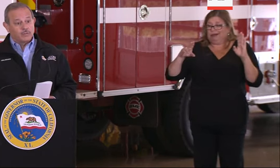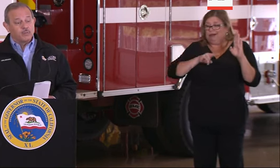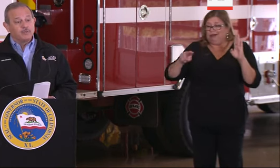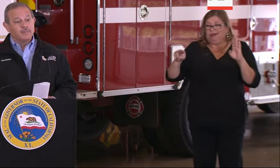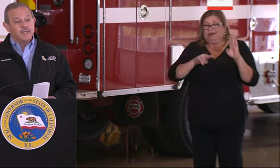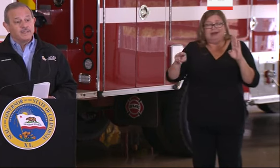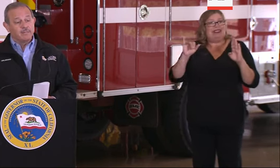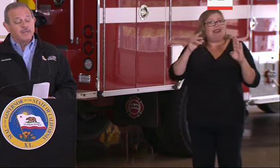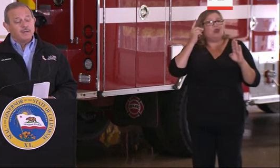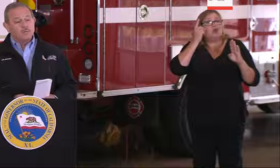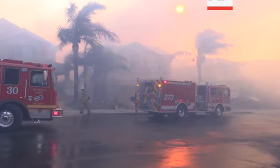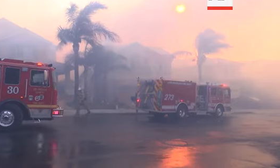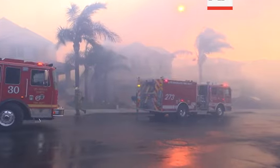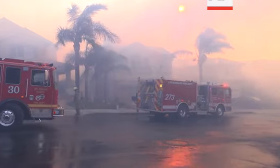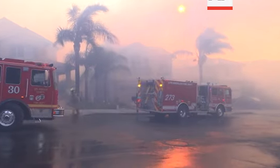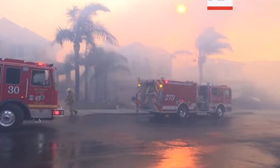a school gymnasium.